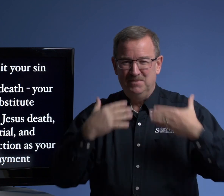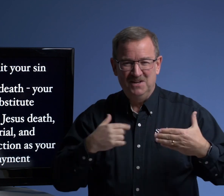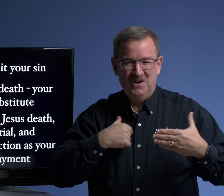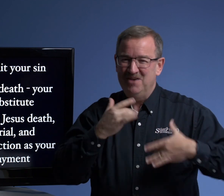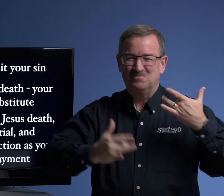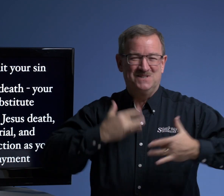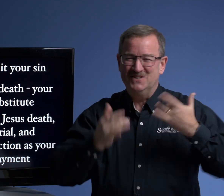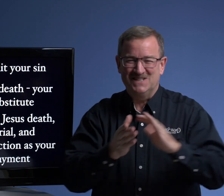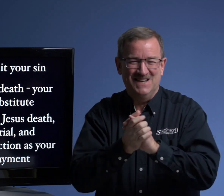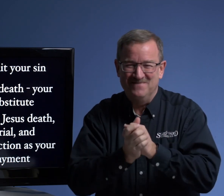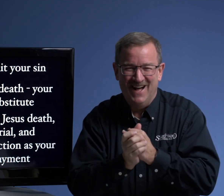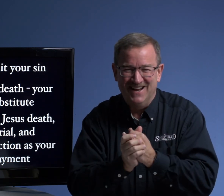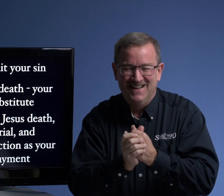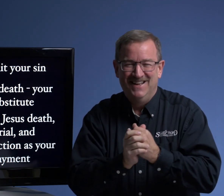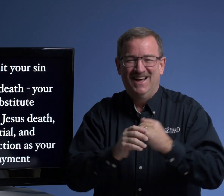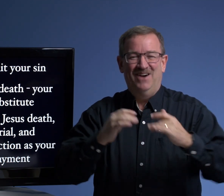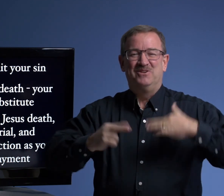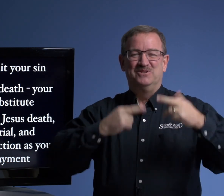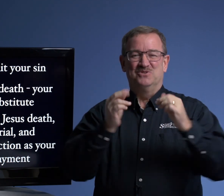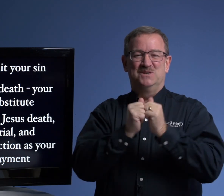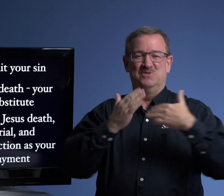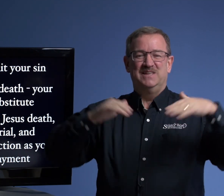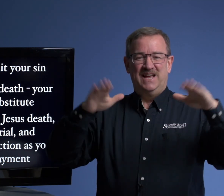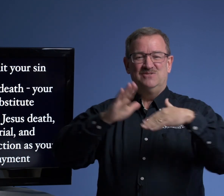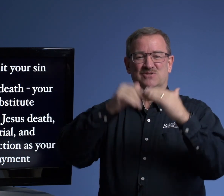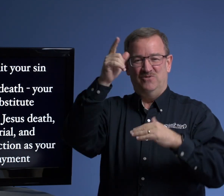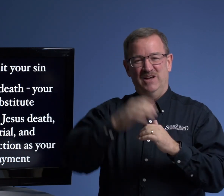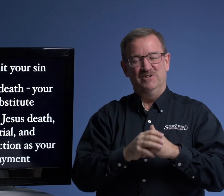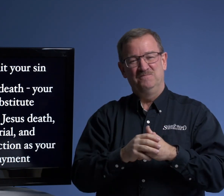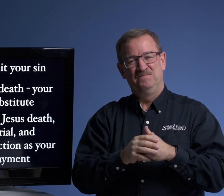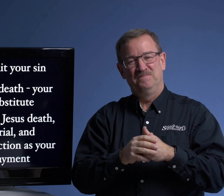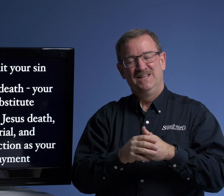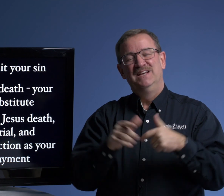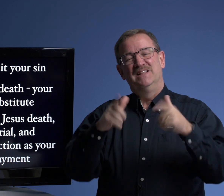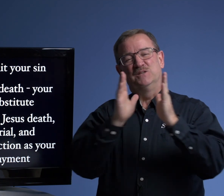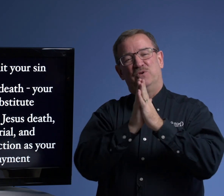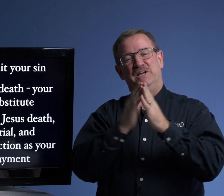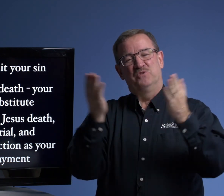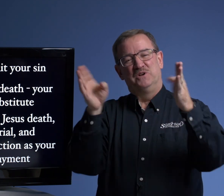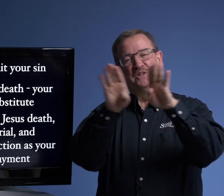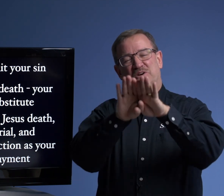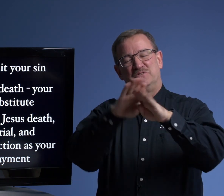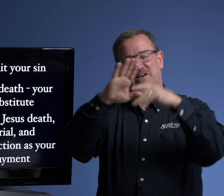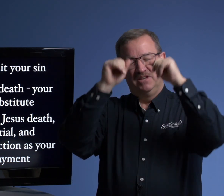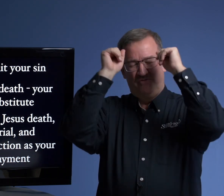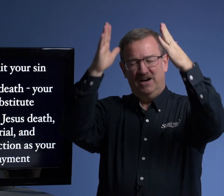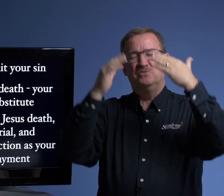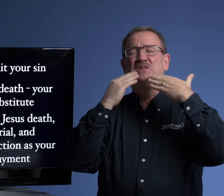me know. I will be so excited about it. I want to rejoice with the angels of heaven. Let's pray and we're going to close. Heavenly Father, we